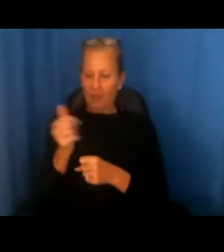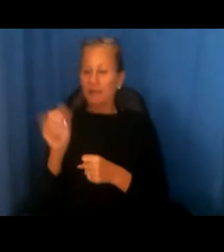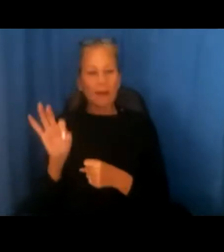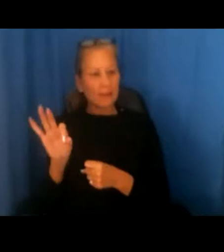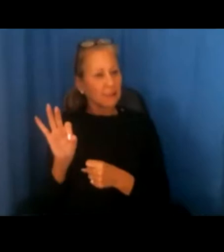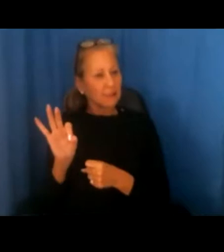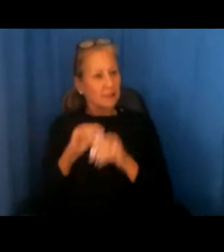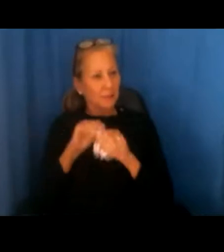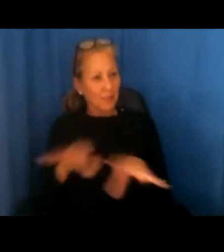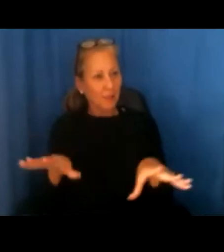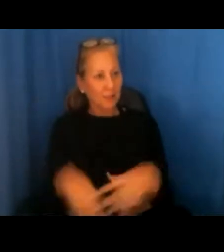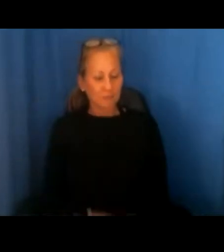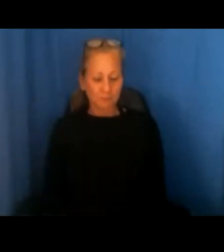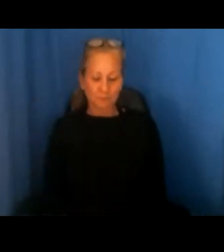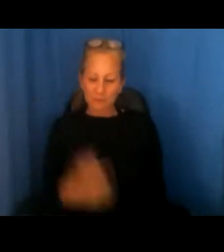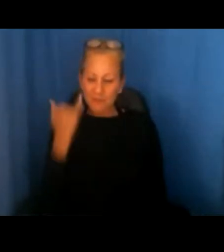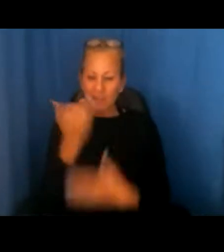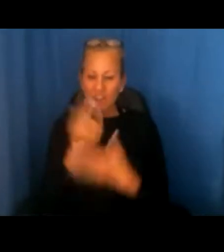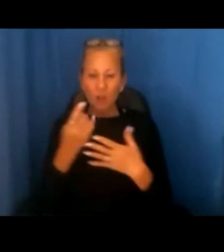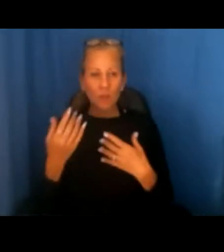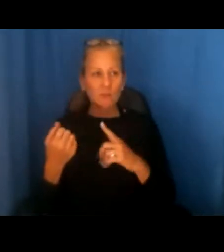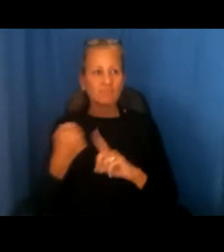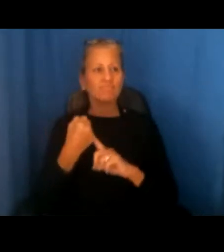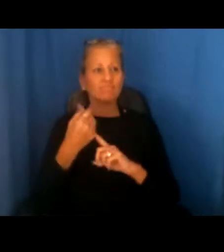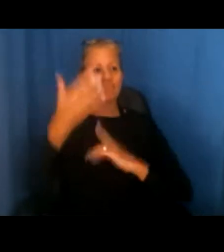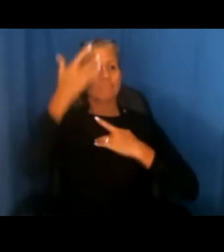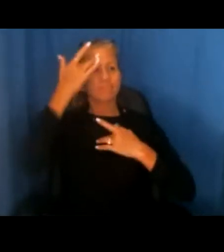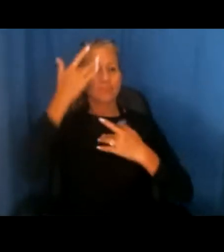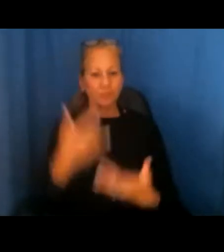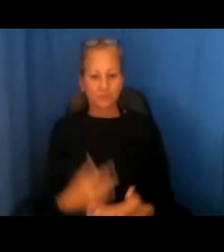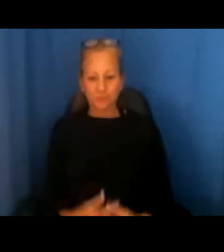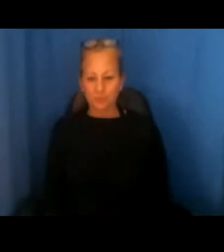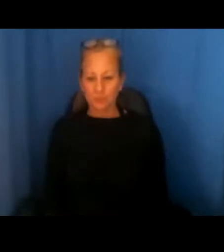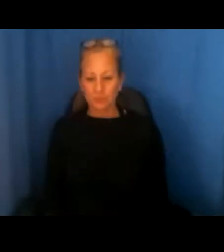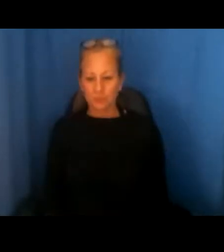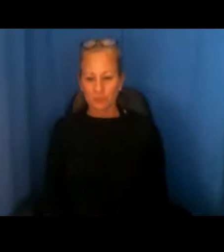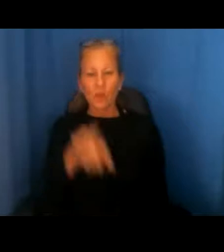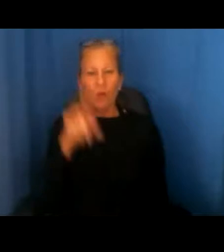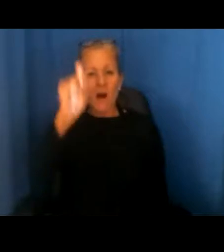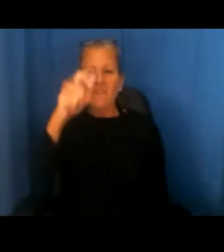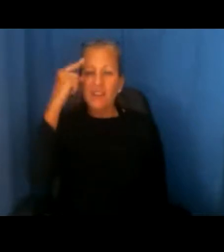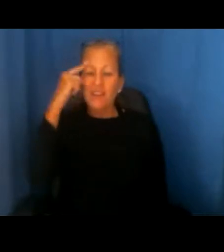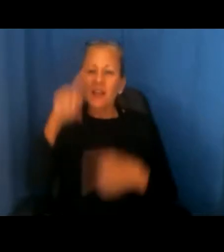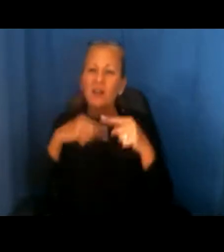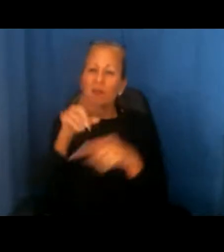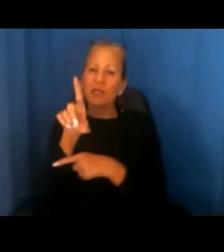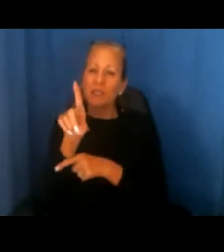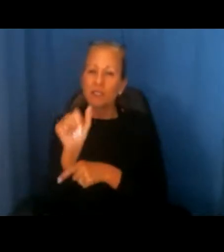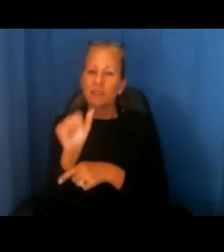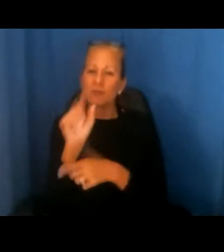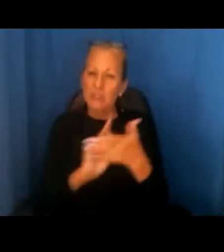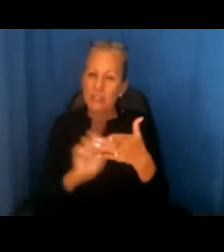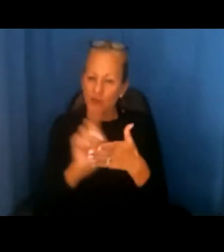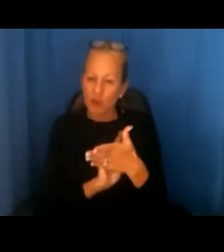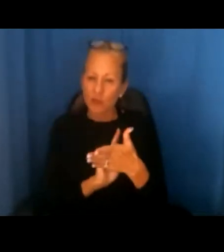pandemic if someone gets infected. So you have to think about disability discrimination